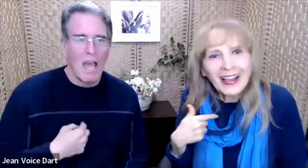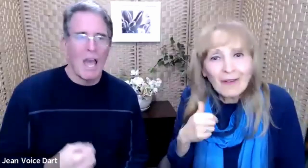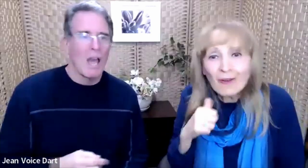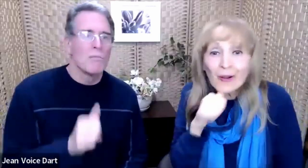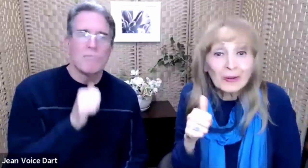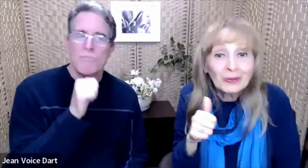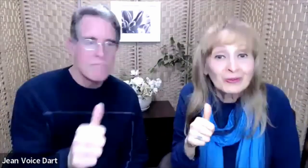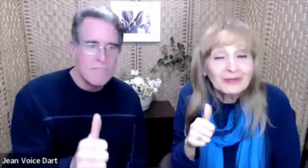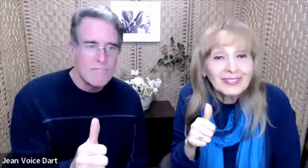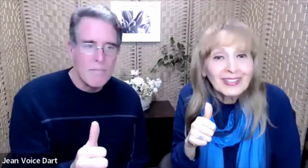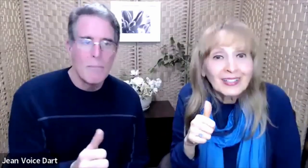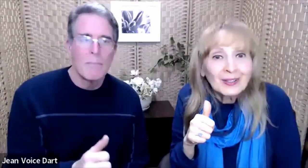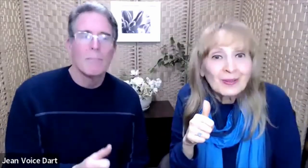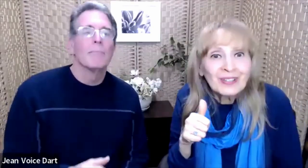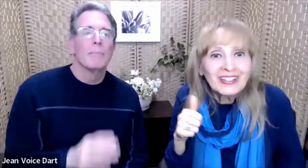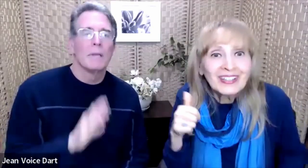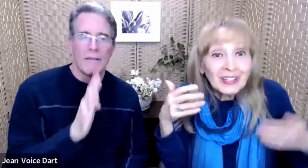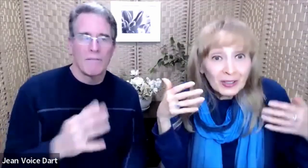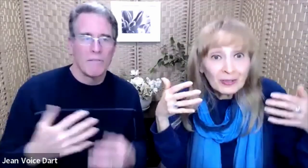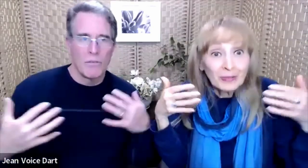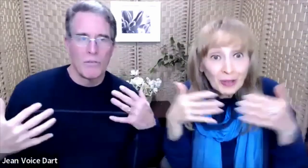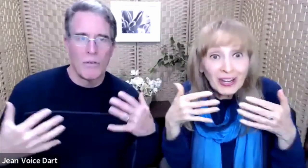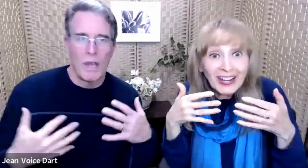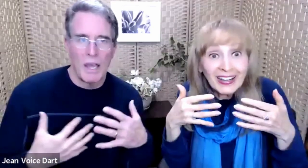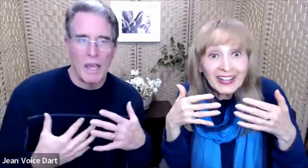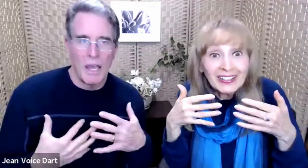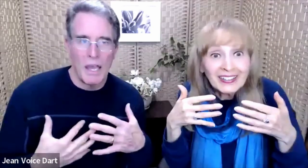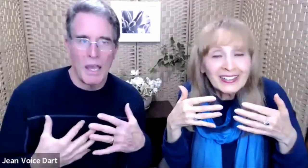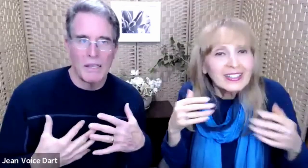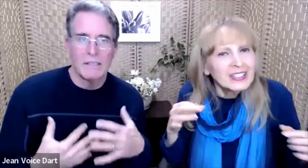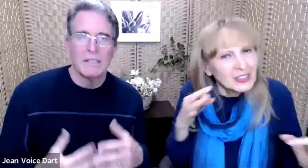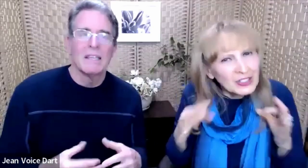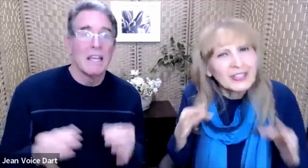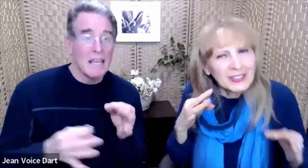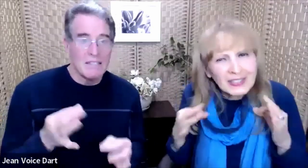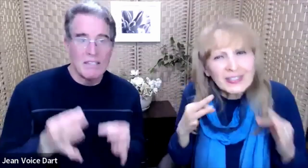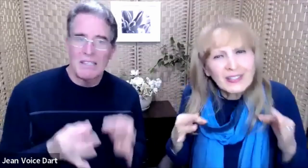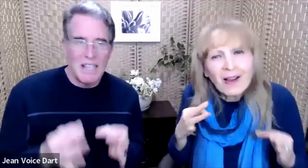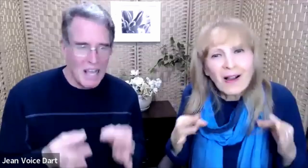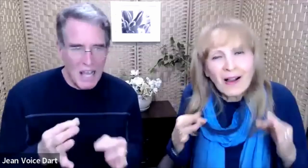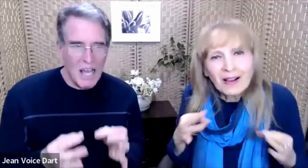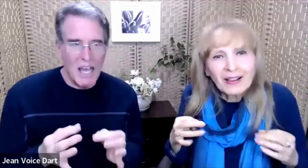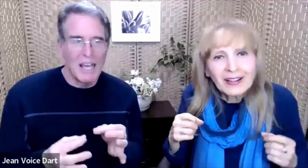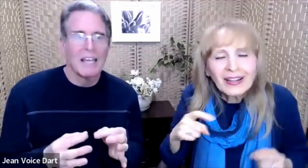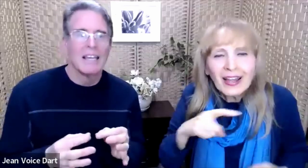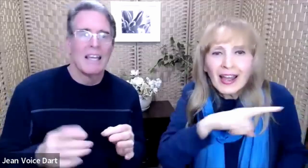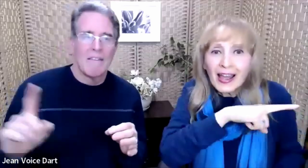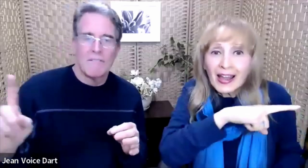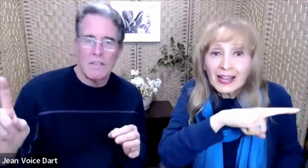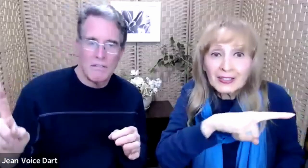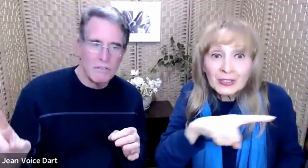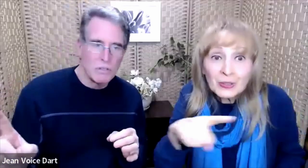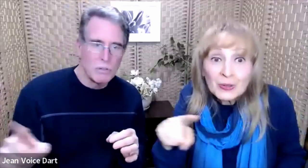won't be afraid. Just as long as you